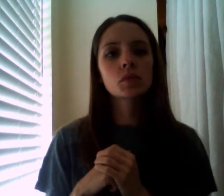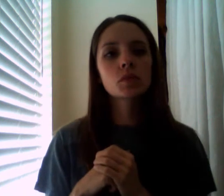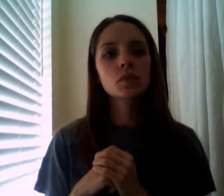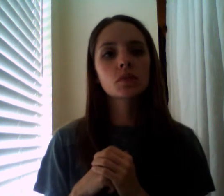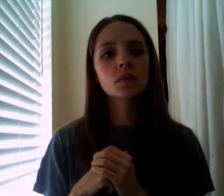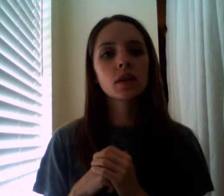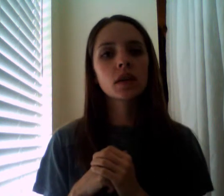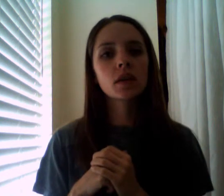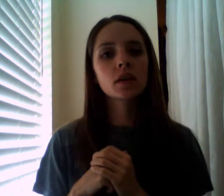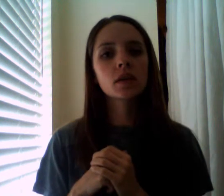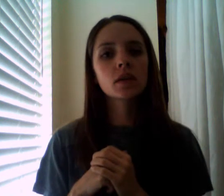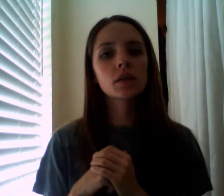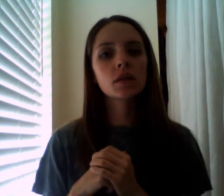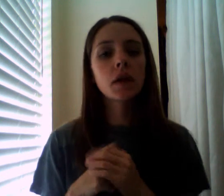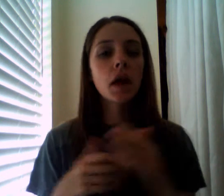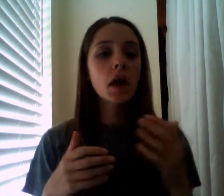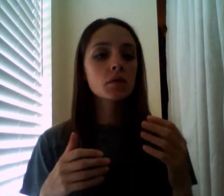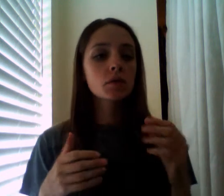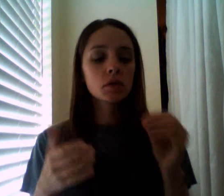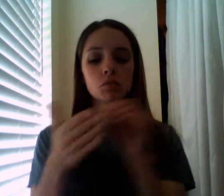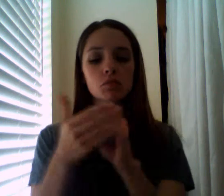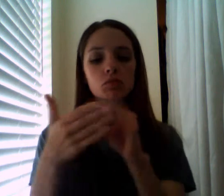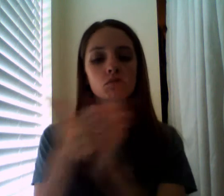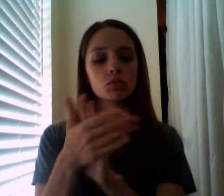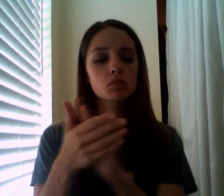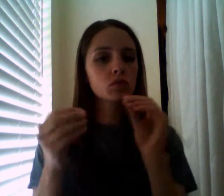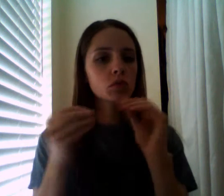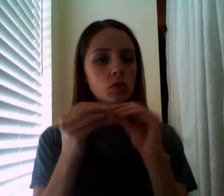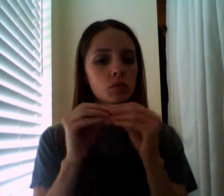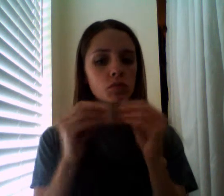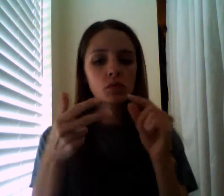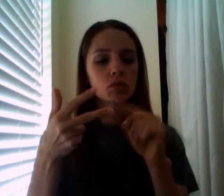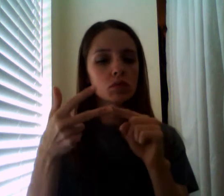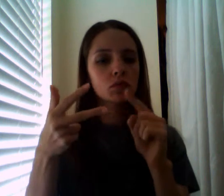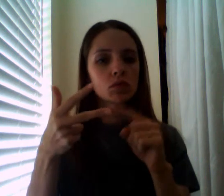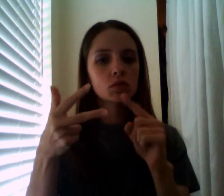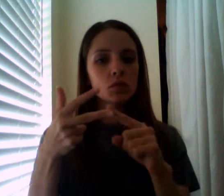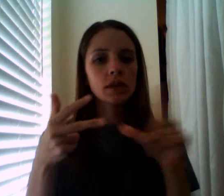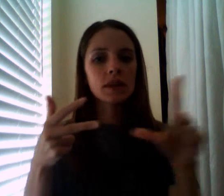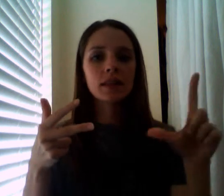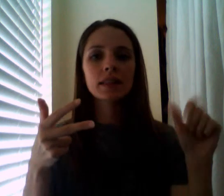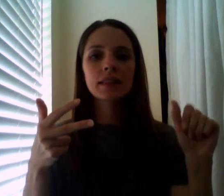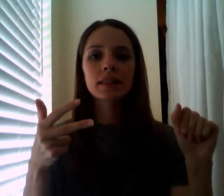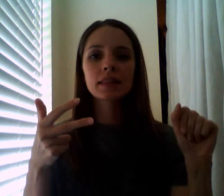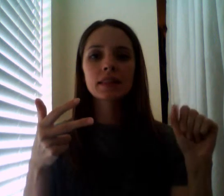three lack of support and then we'll talk about that in just a second